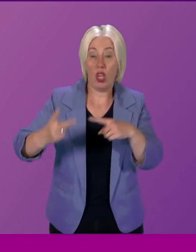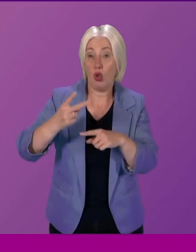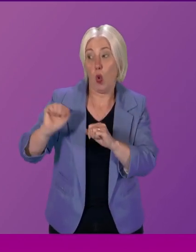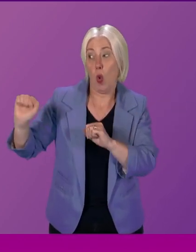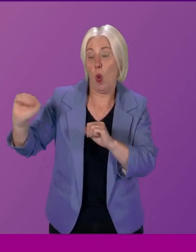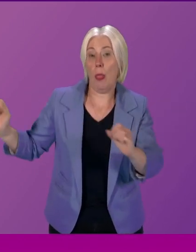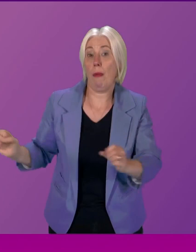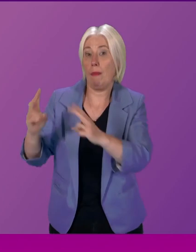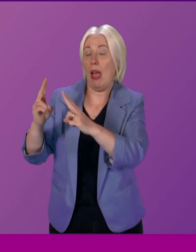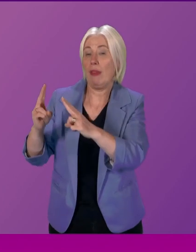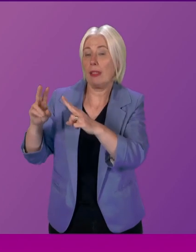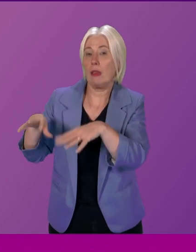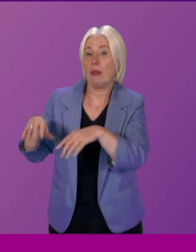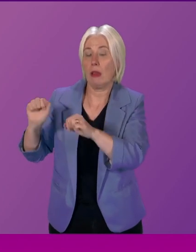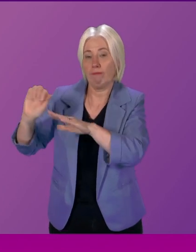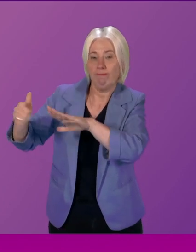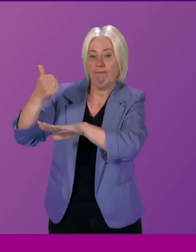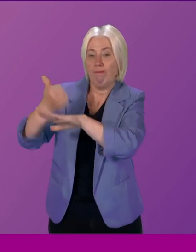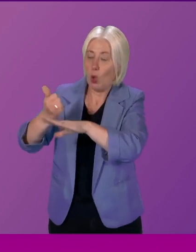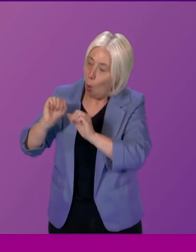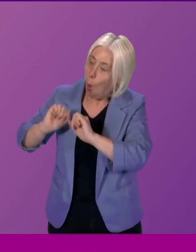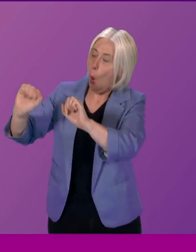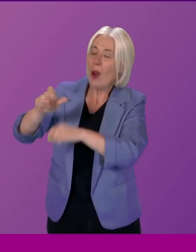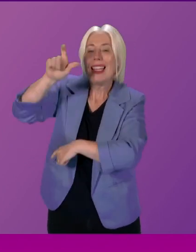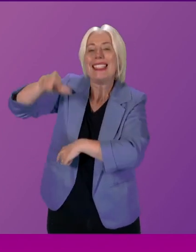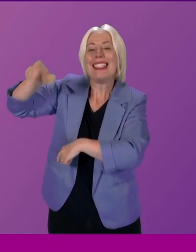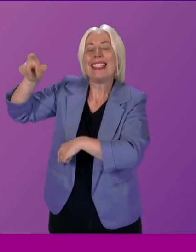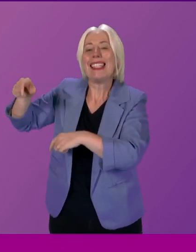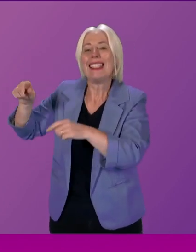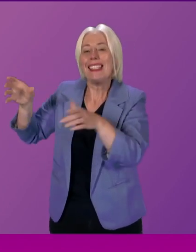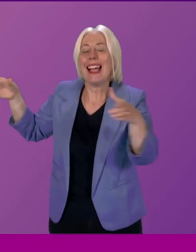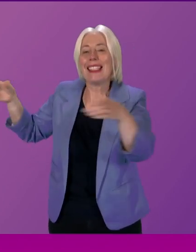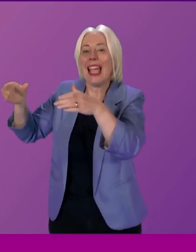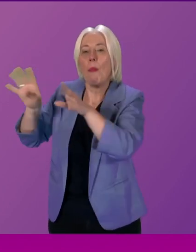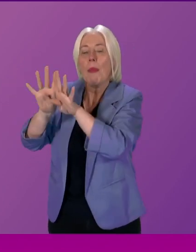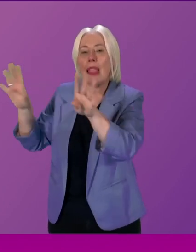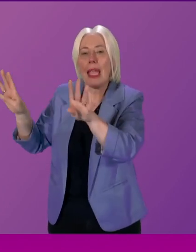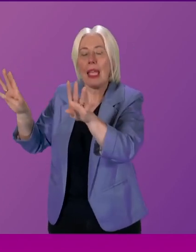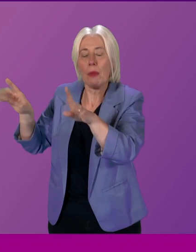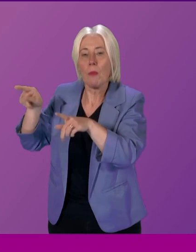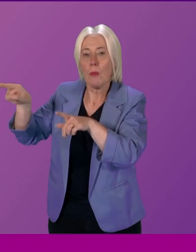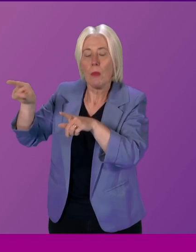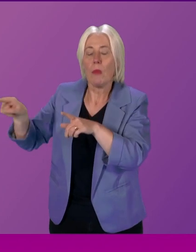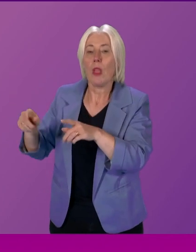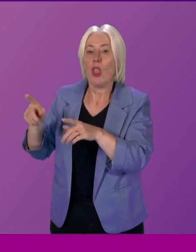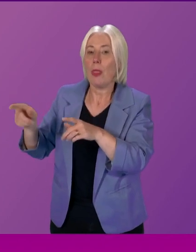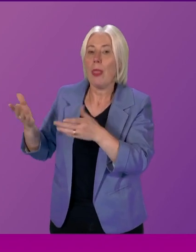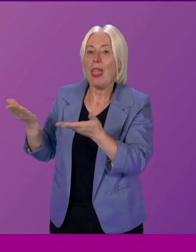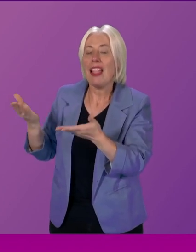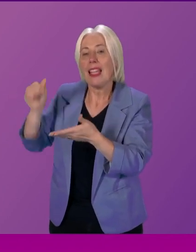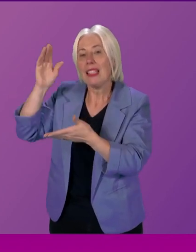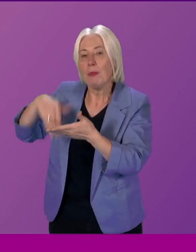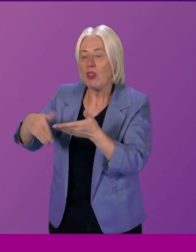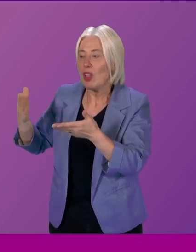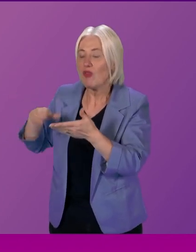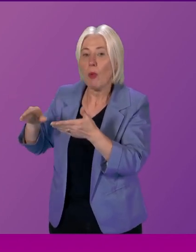Council voted to establish its own citizens assembly which was itself formed by drawing on experiences of